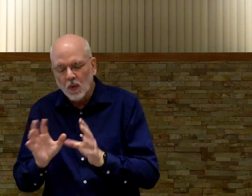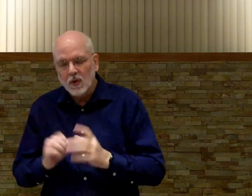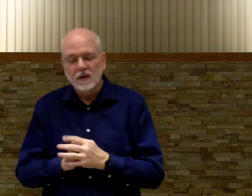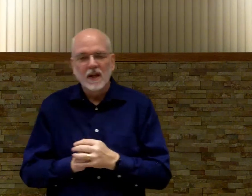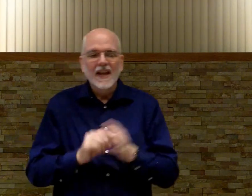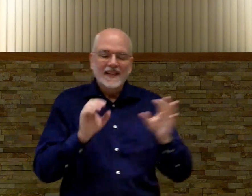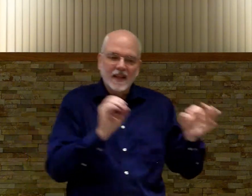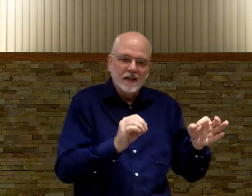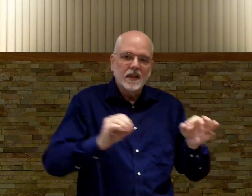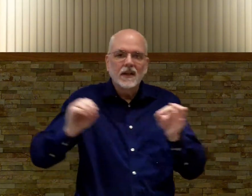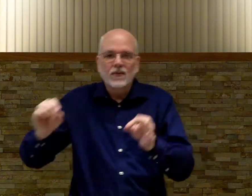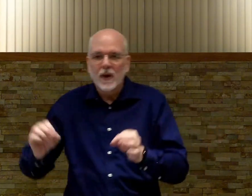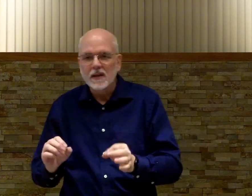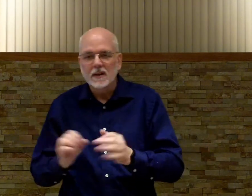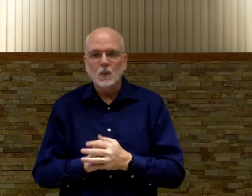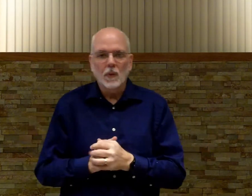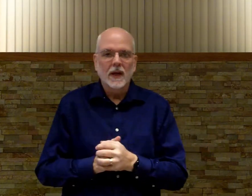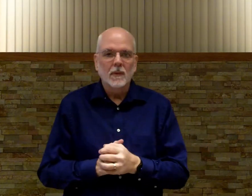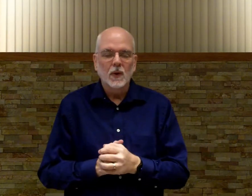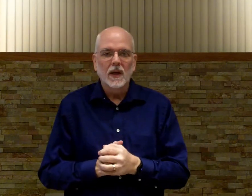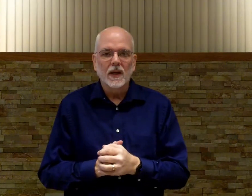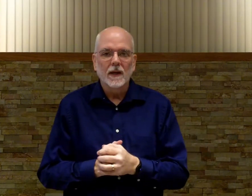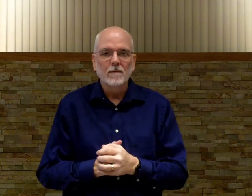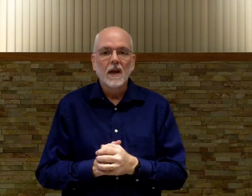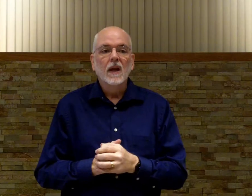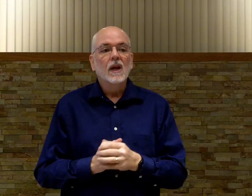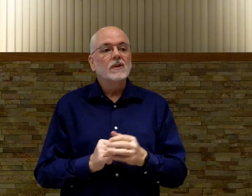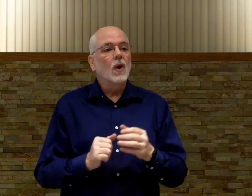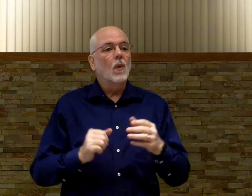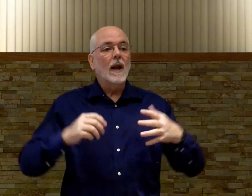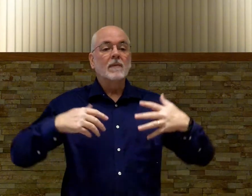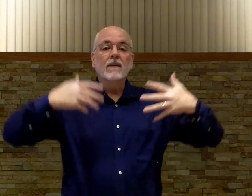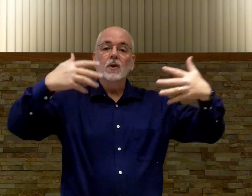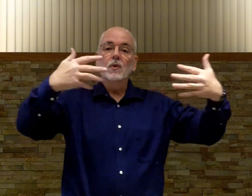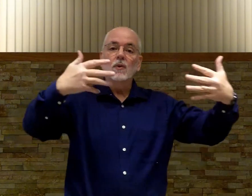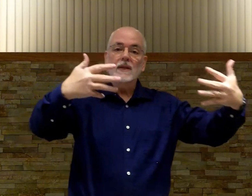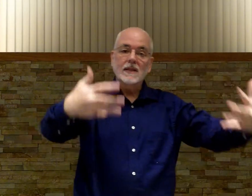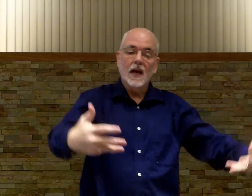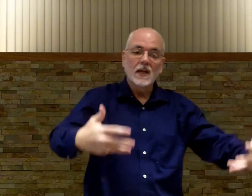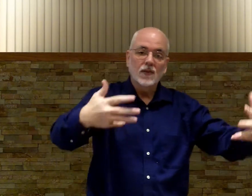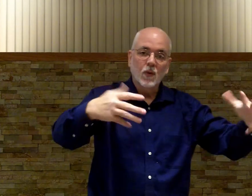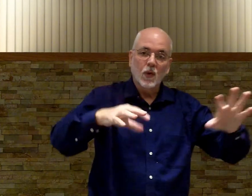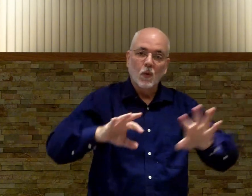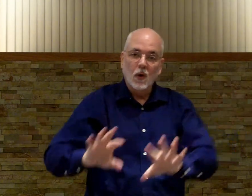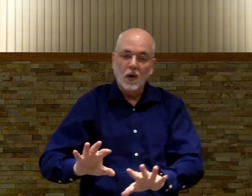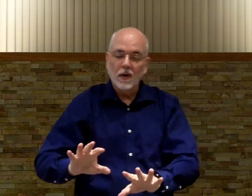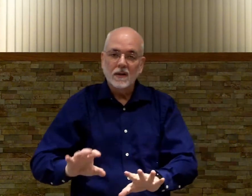words sentences and phrases is what we need to be doing it in so while I'm giving you the signs for the words